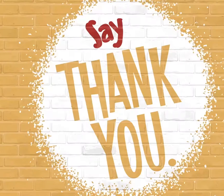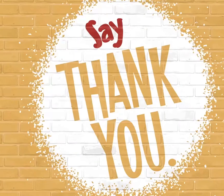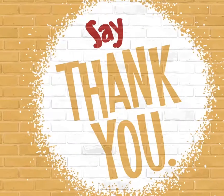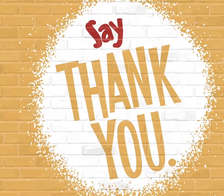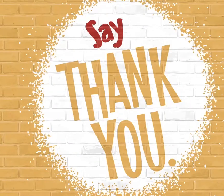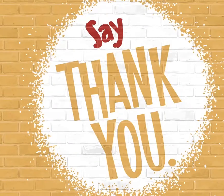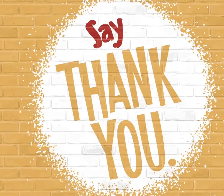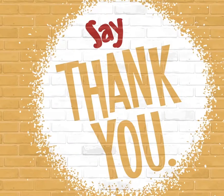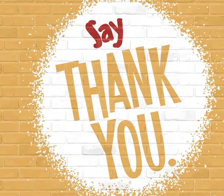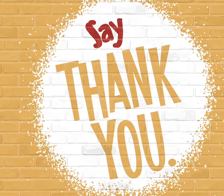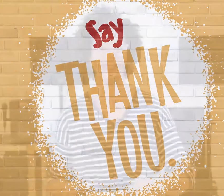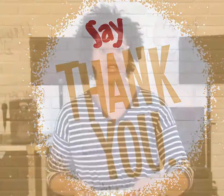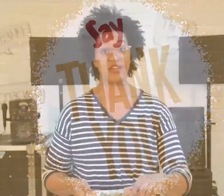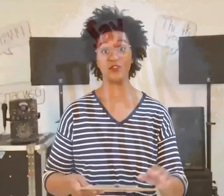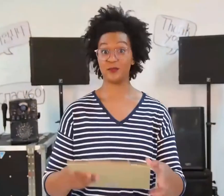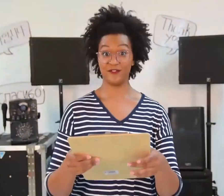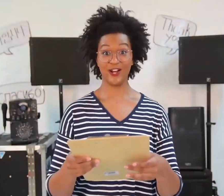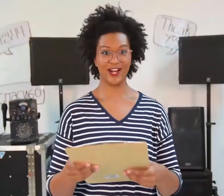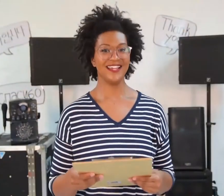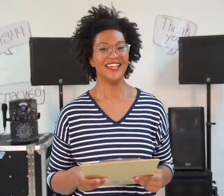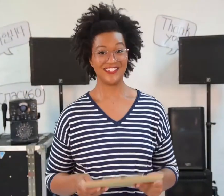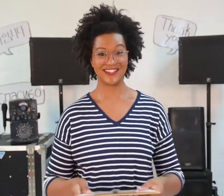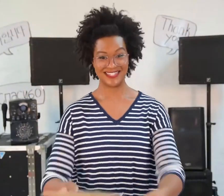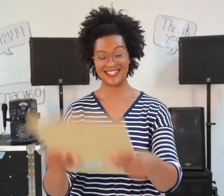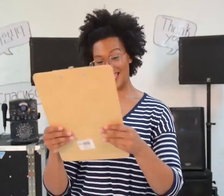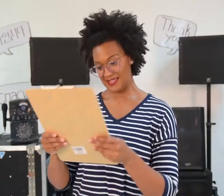you or if you prefer you could say